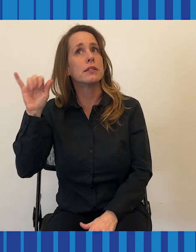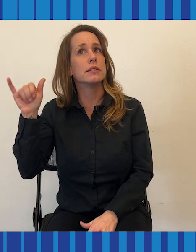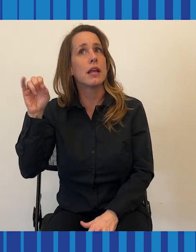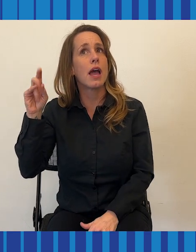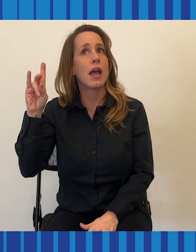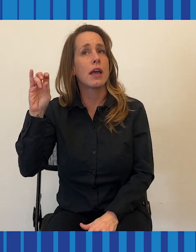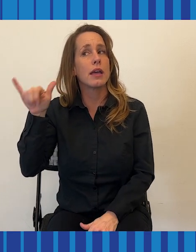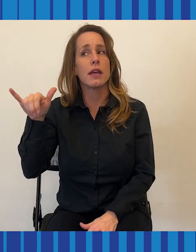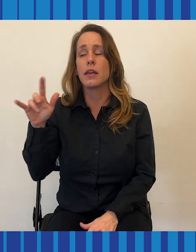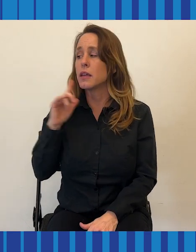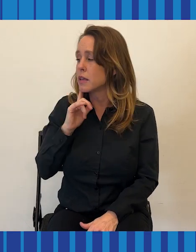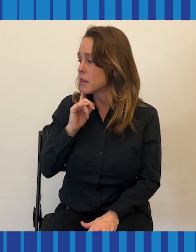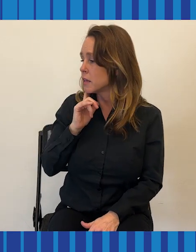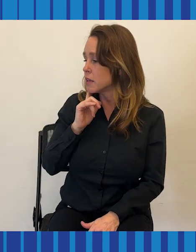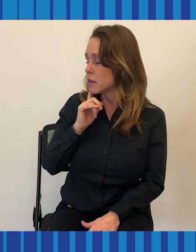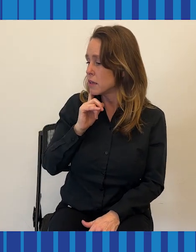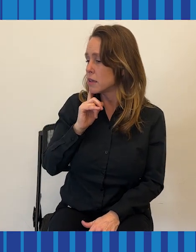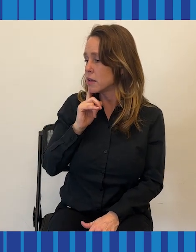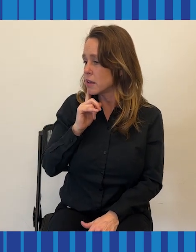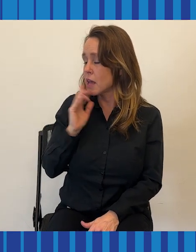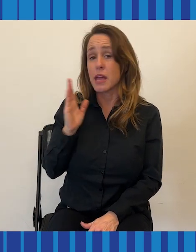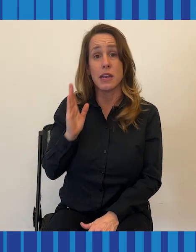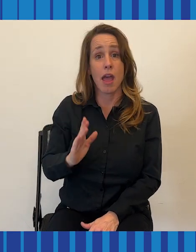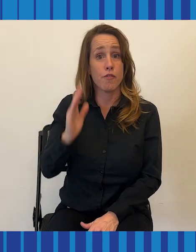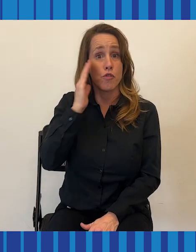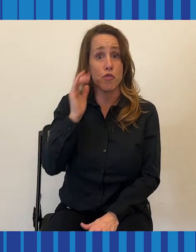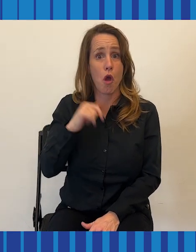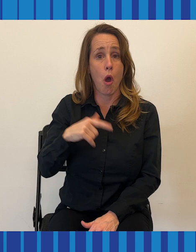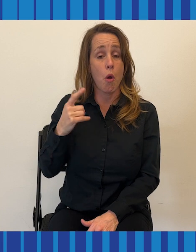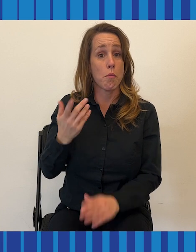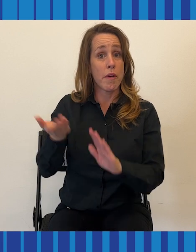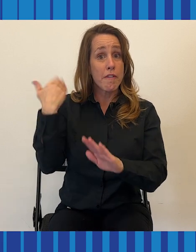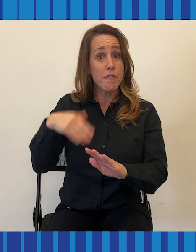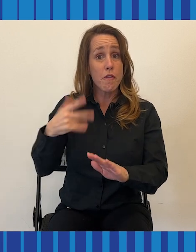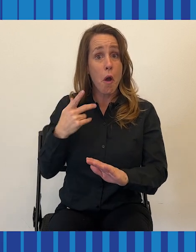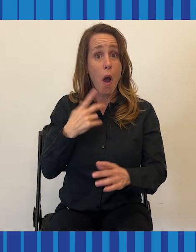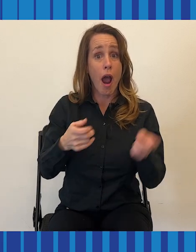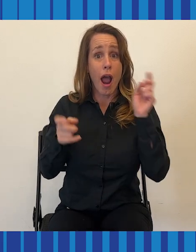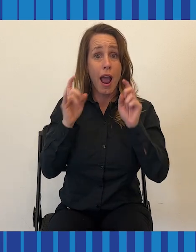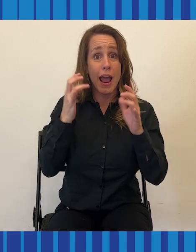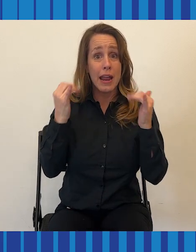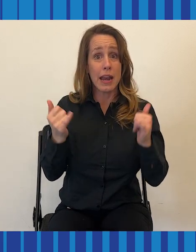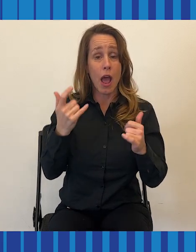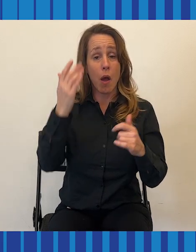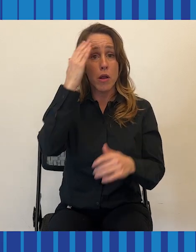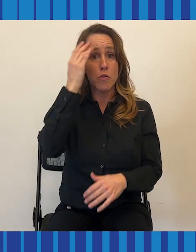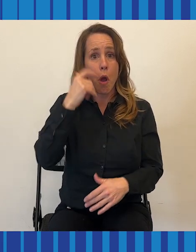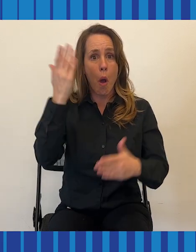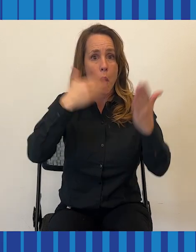It's hard to know what you're missing when you never knew you were missing it.